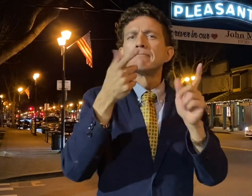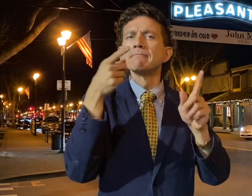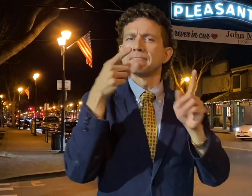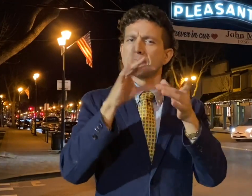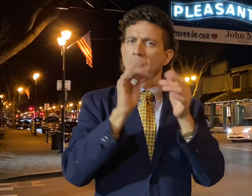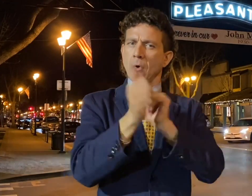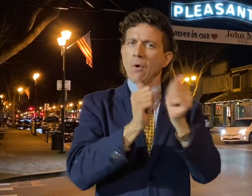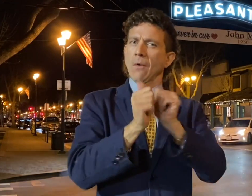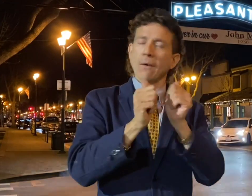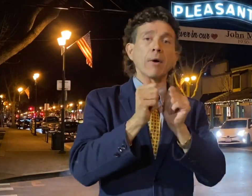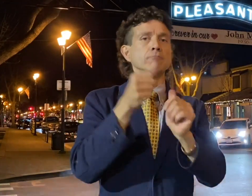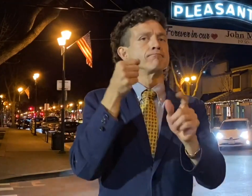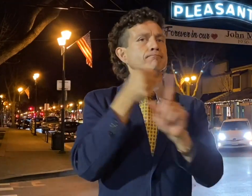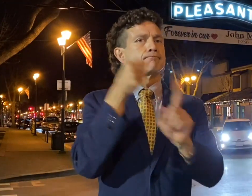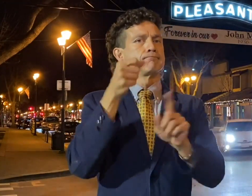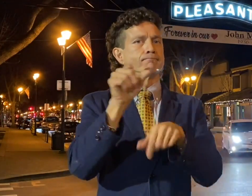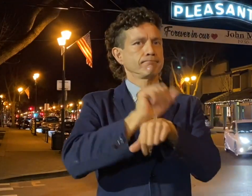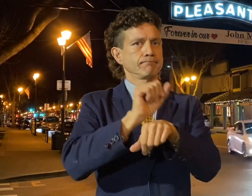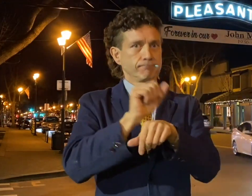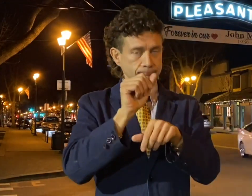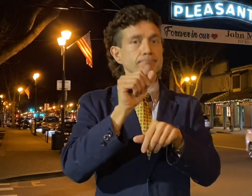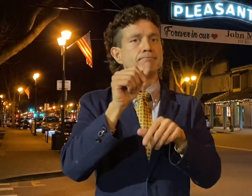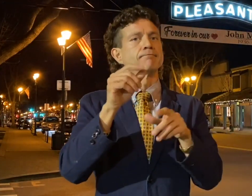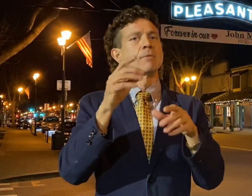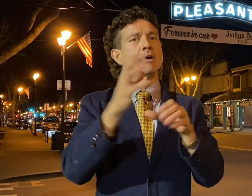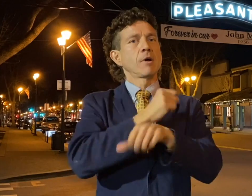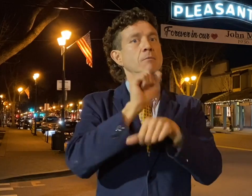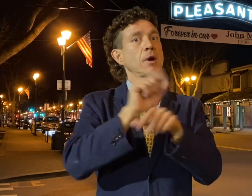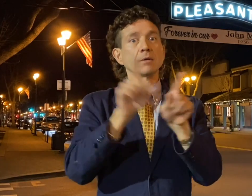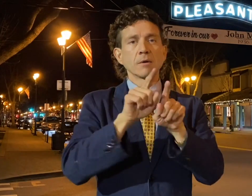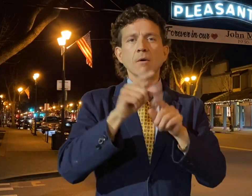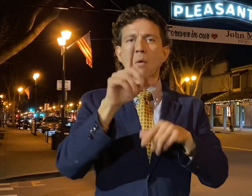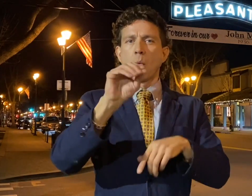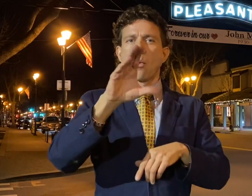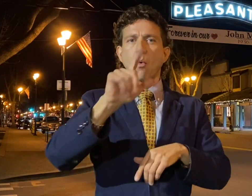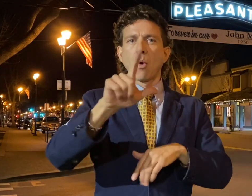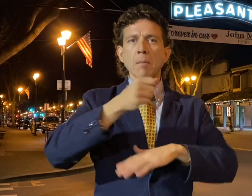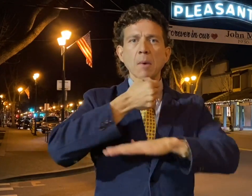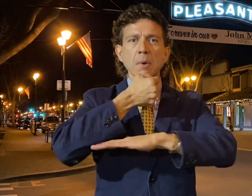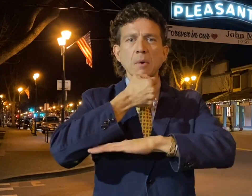working in sports. He ended up finding work as a local sports broadcaster.